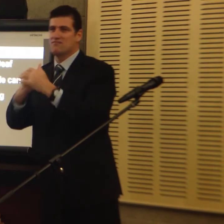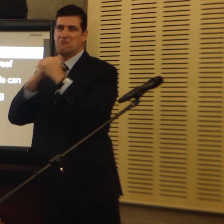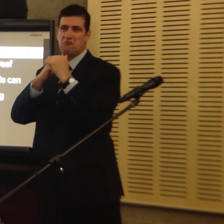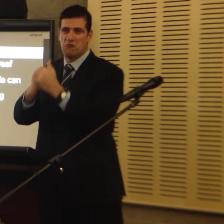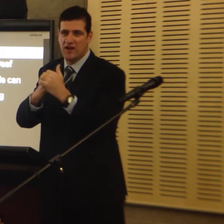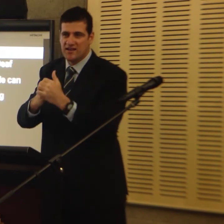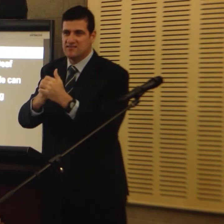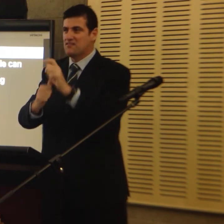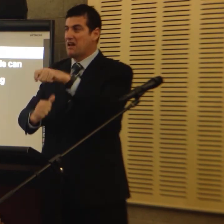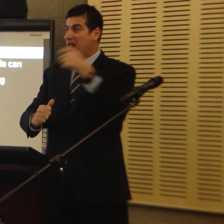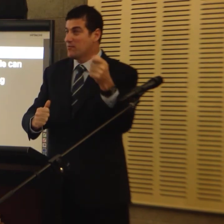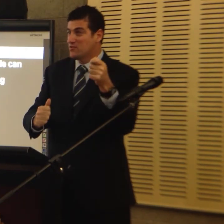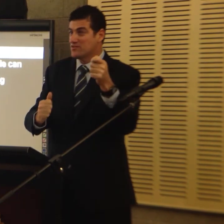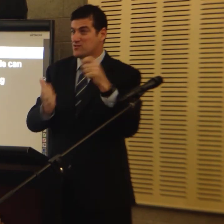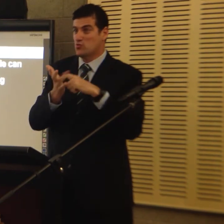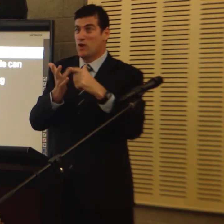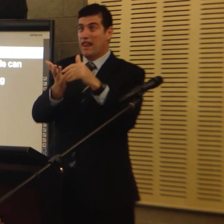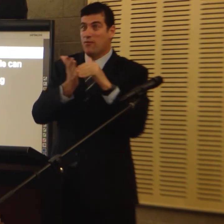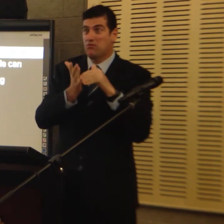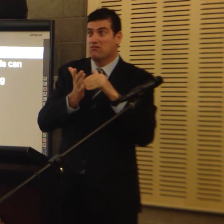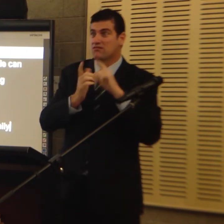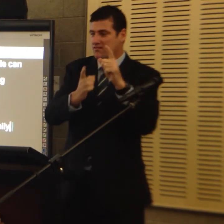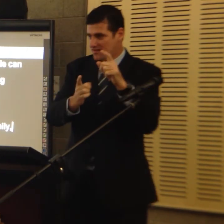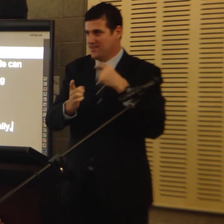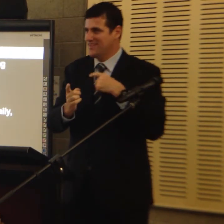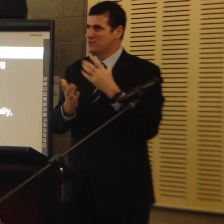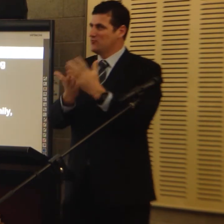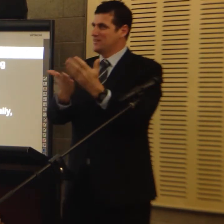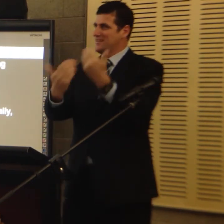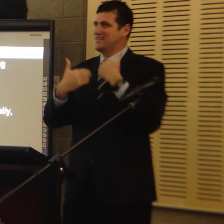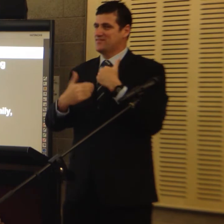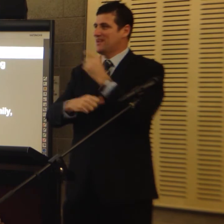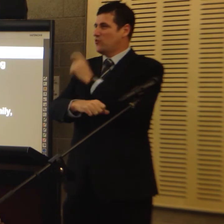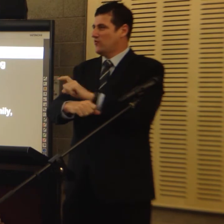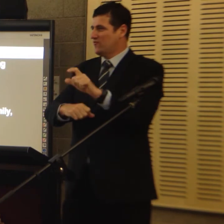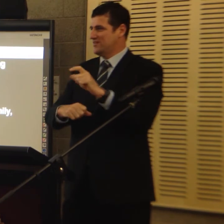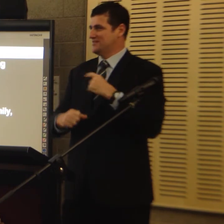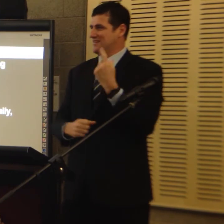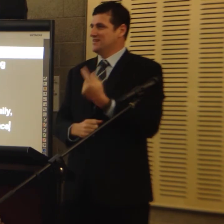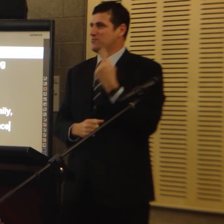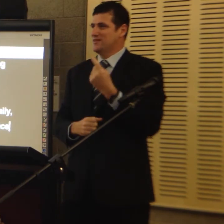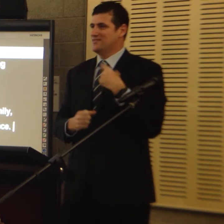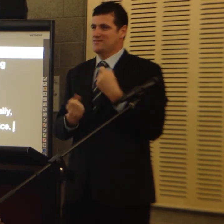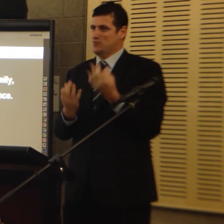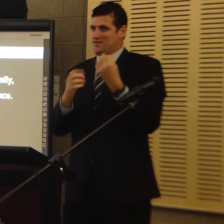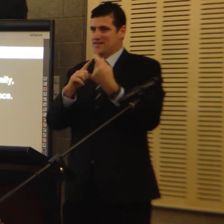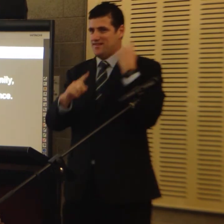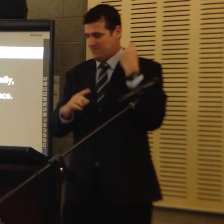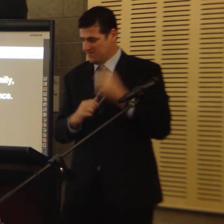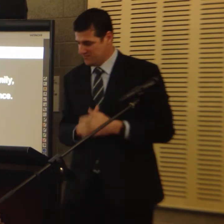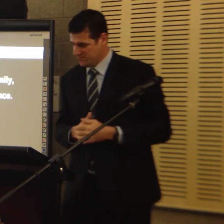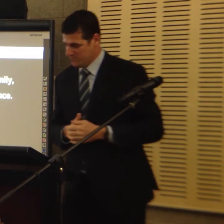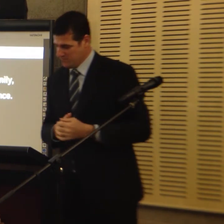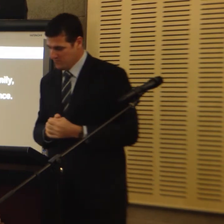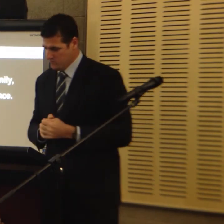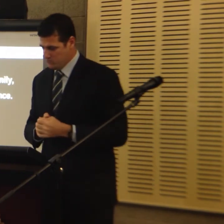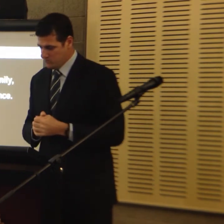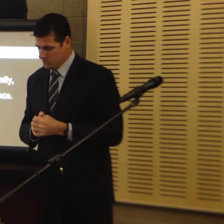without having to rely on family, friends or neighbours for assistance. That gives us that confidence and independence that we